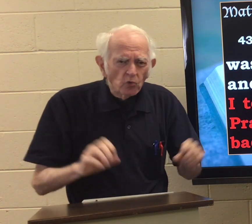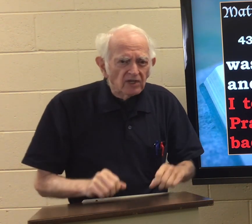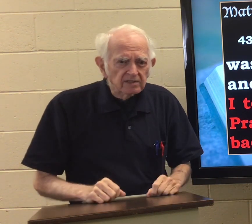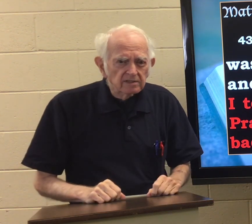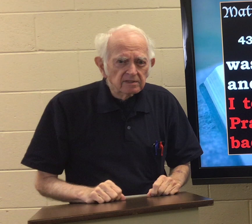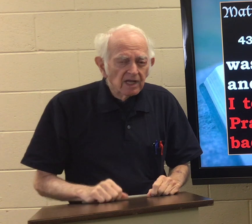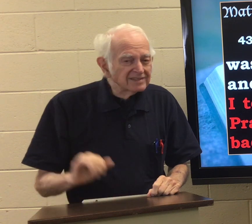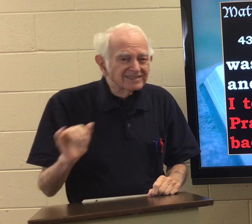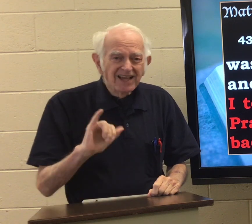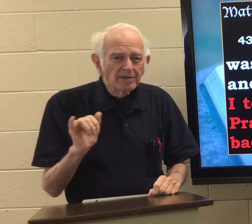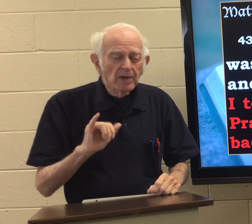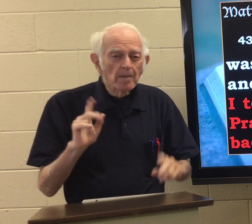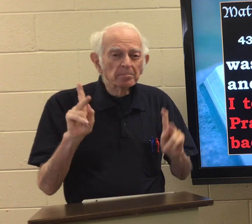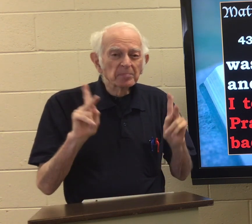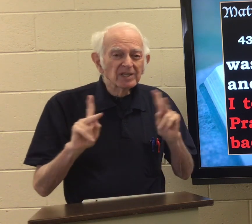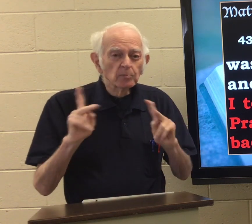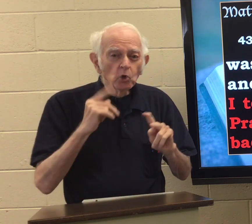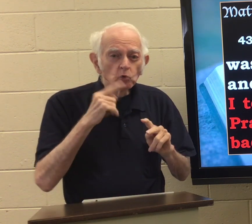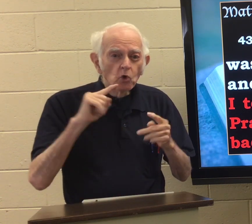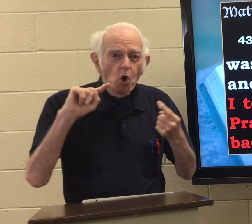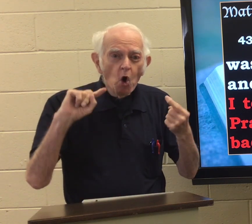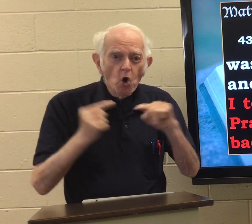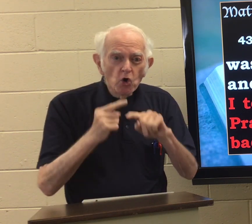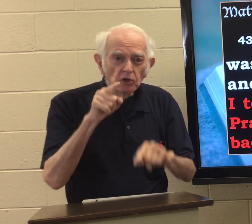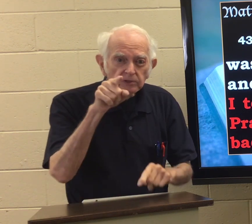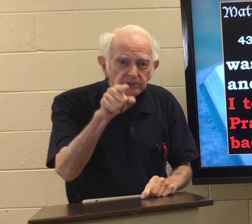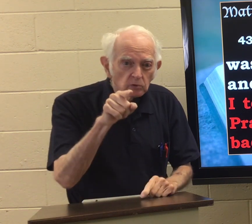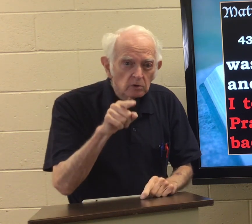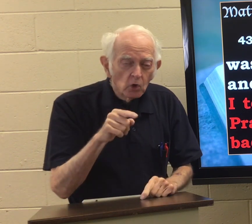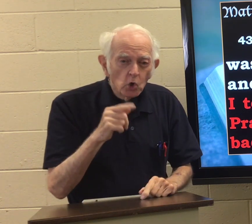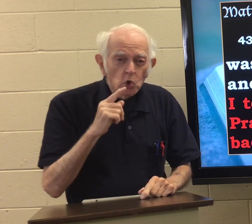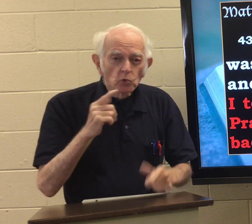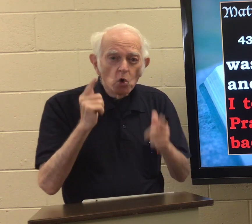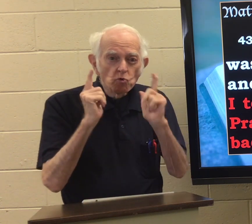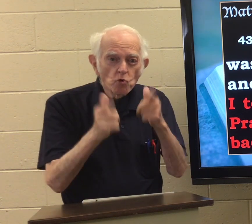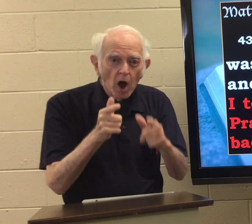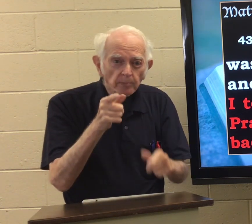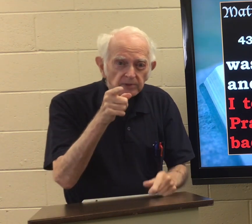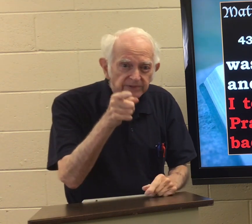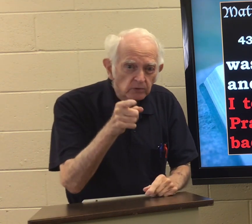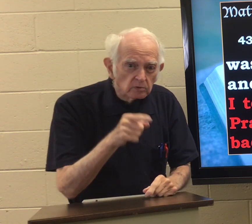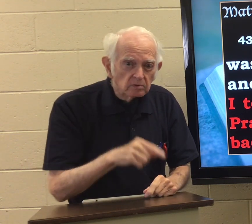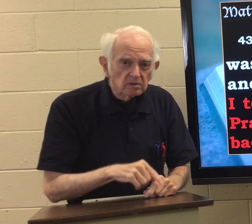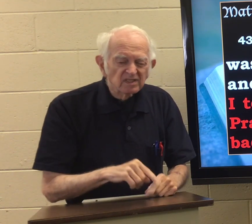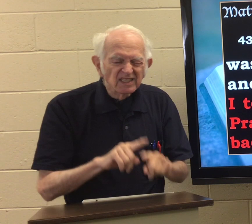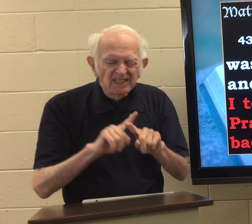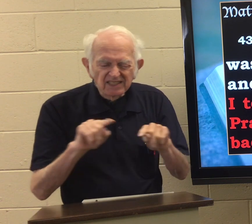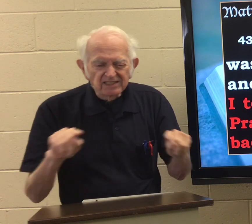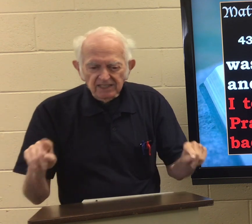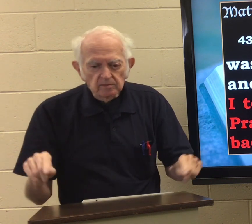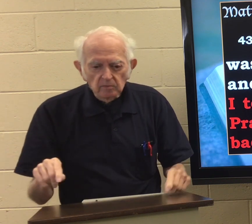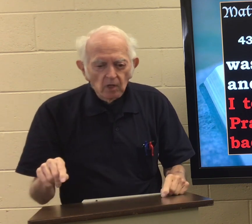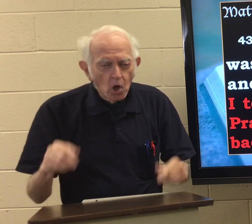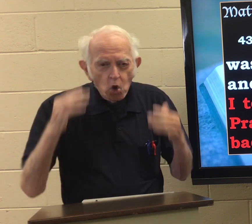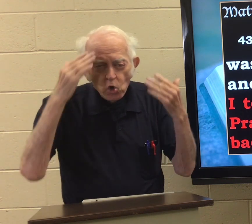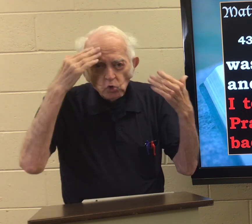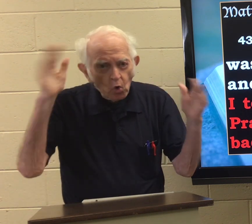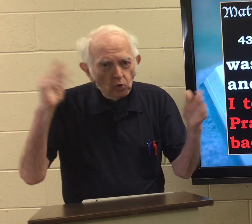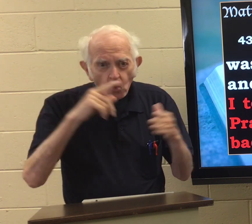because they didn't know what they were doing. The same as the people who hurt you, who rob you and different things. They